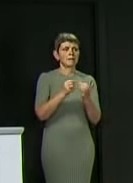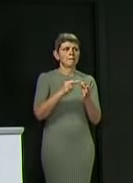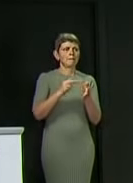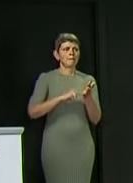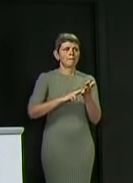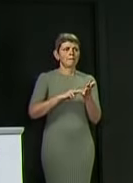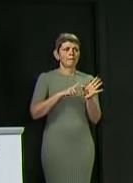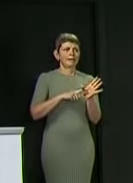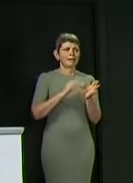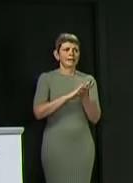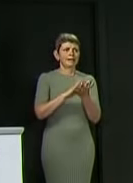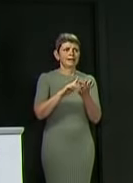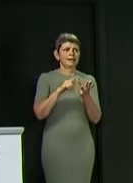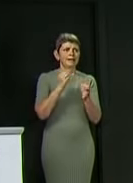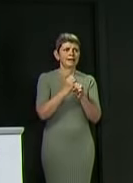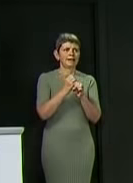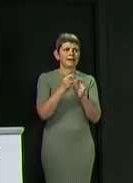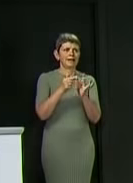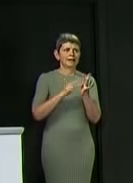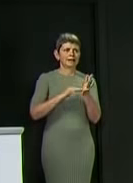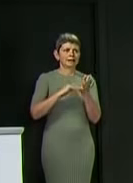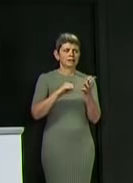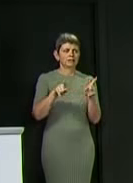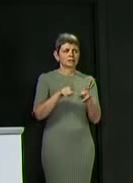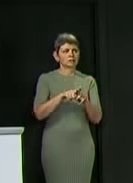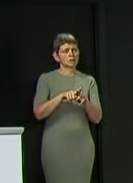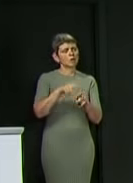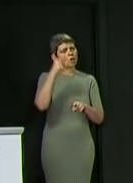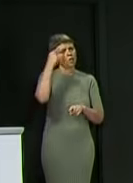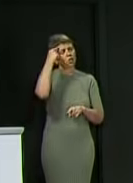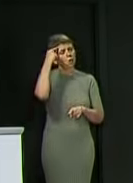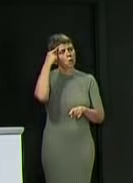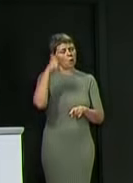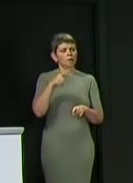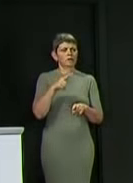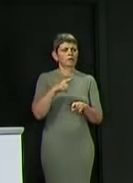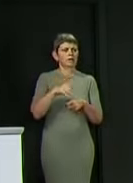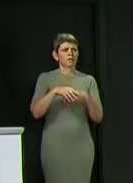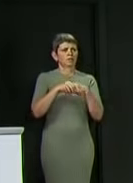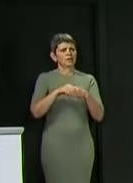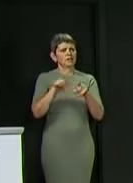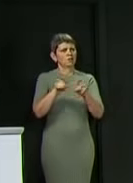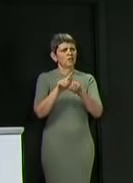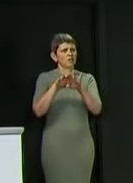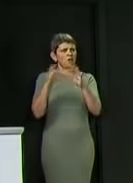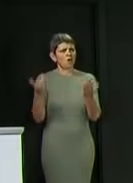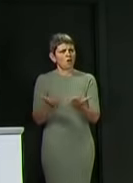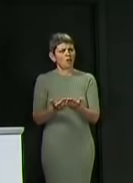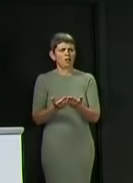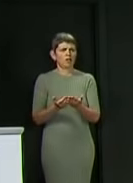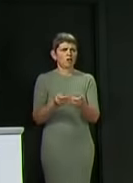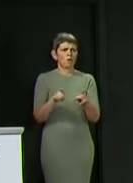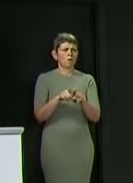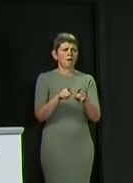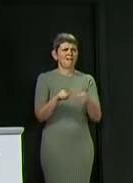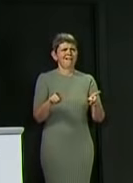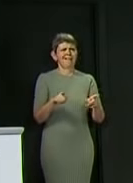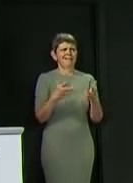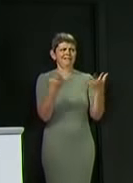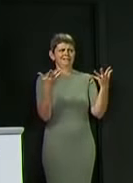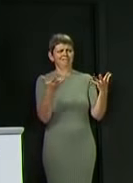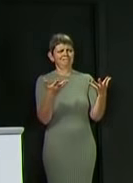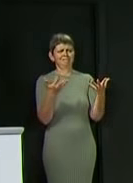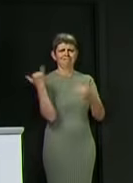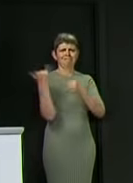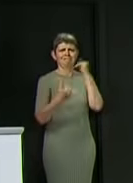wreck the economy when you put him in charge of planning the post-COVID recovery? And how do you respond to the likes of